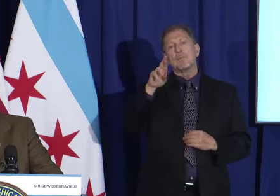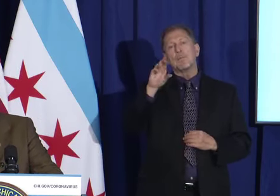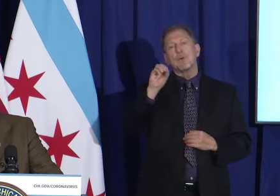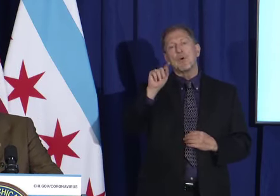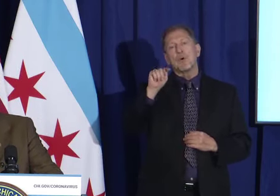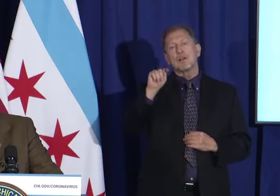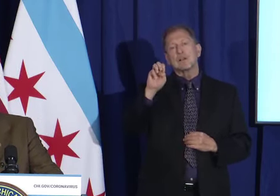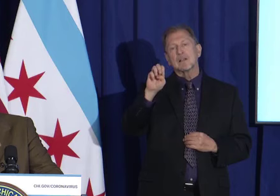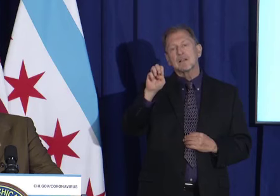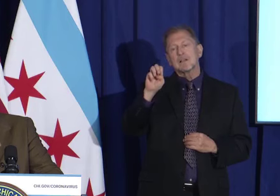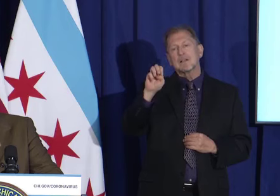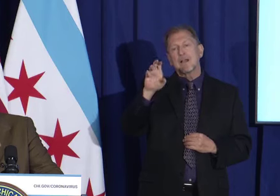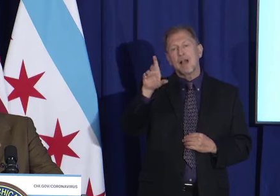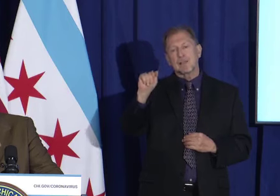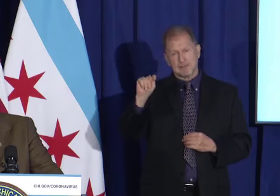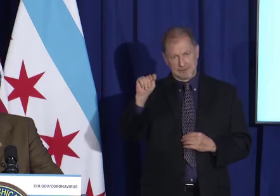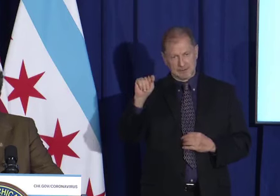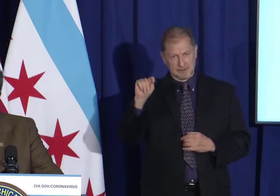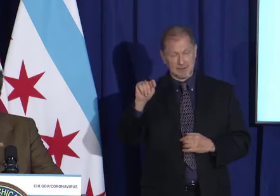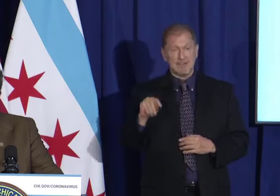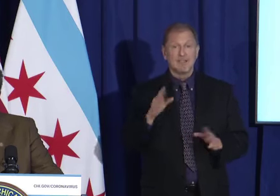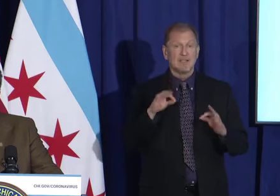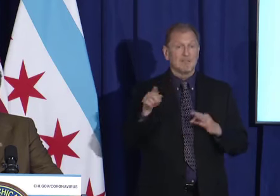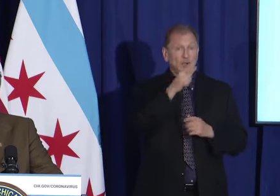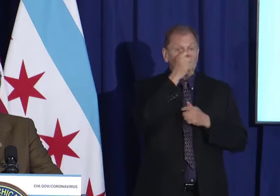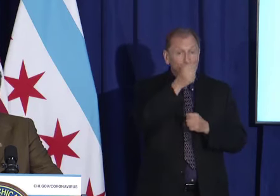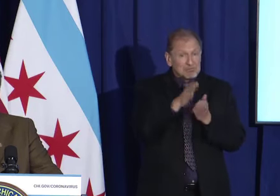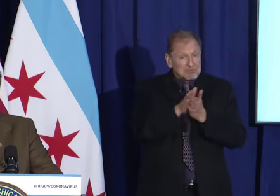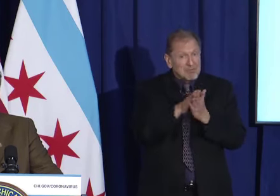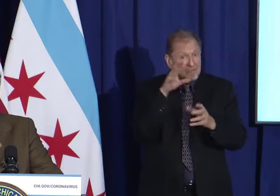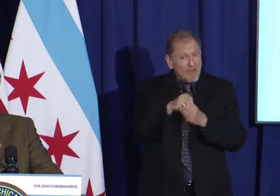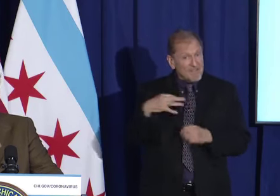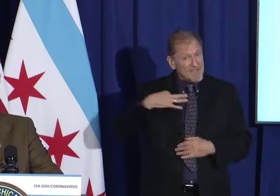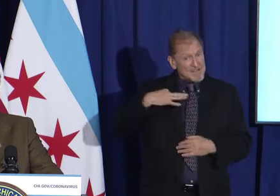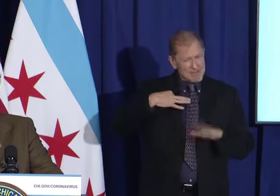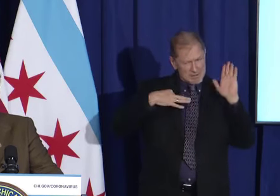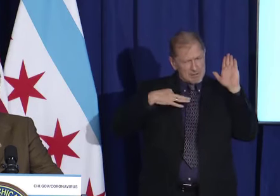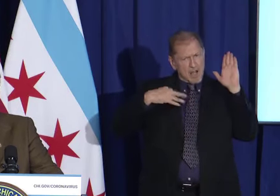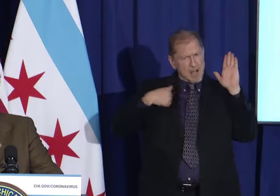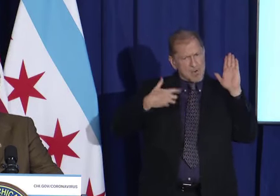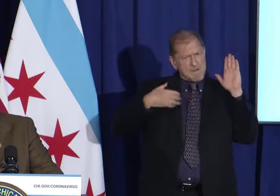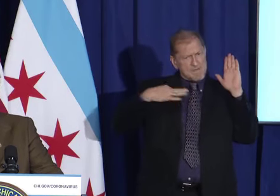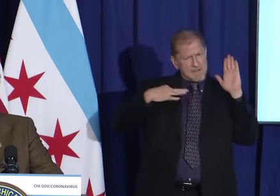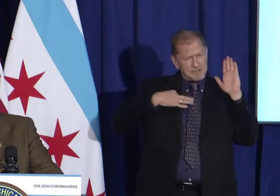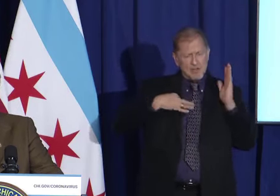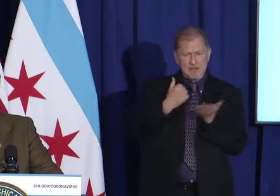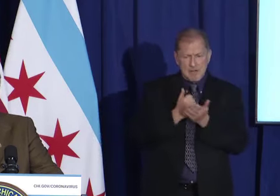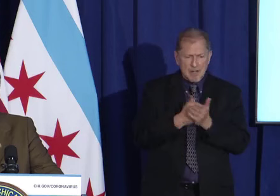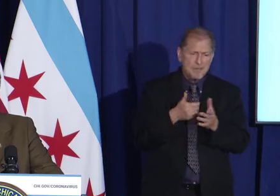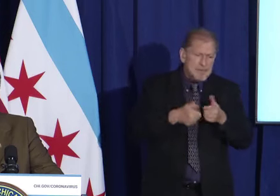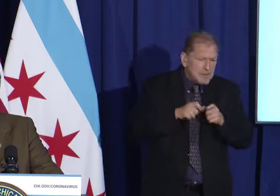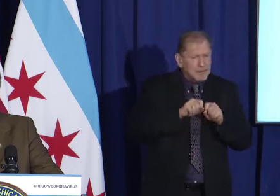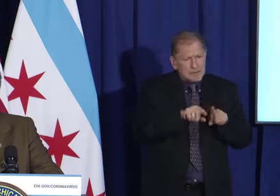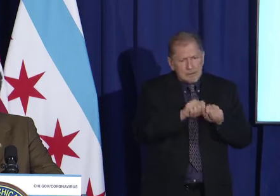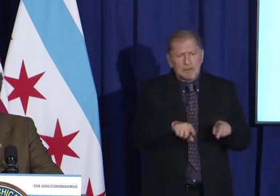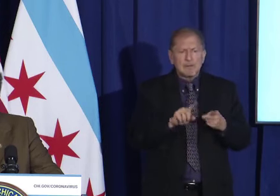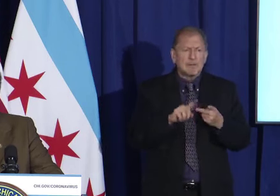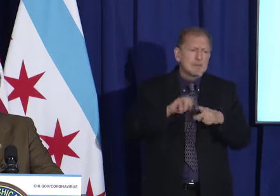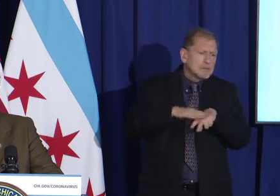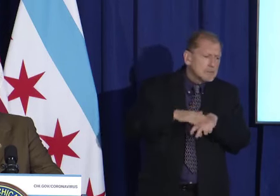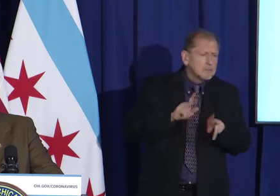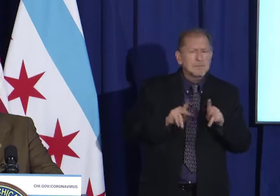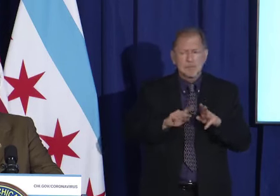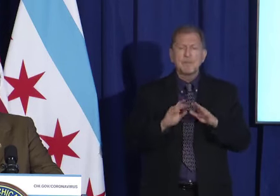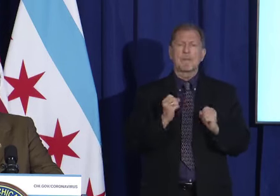.gov forward slash protect if you want to be part of this campaign to protect our neighbors. There are